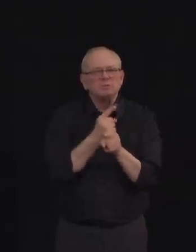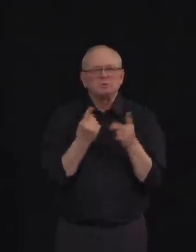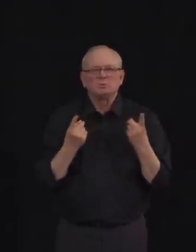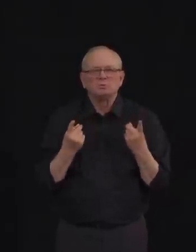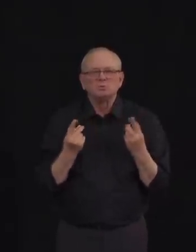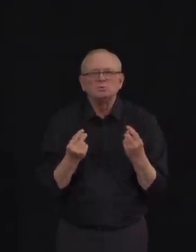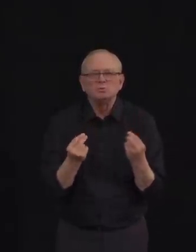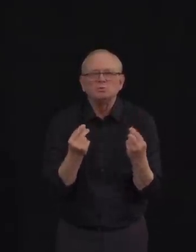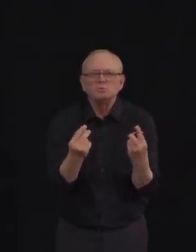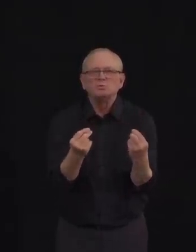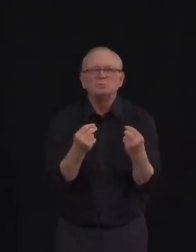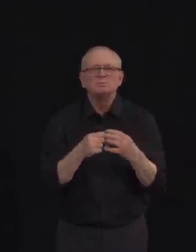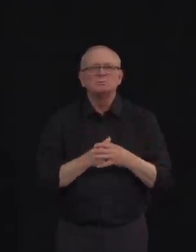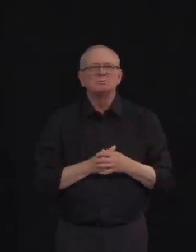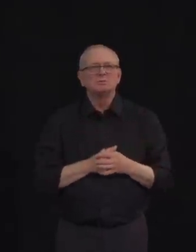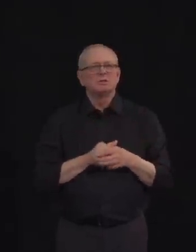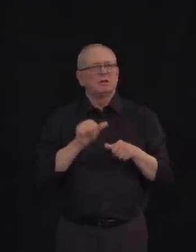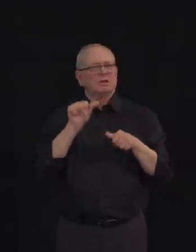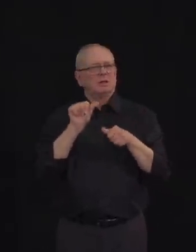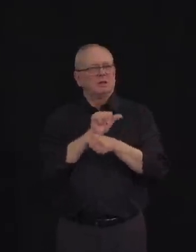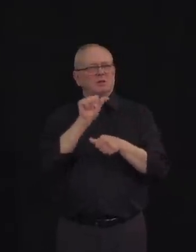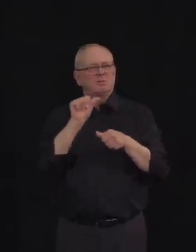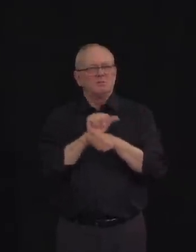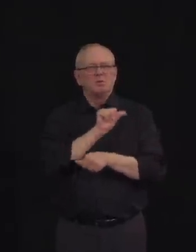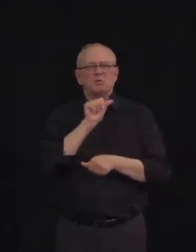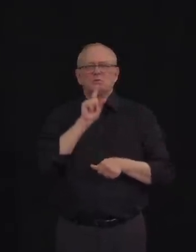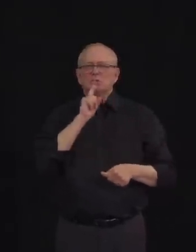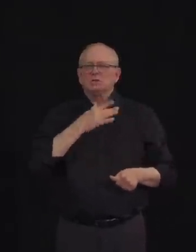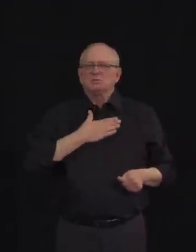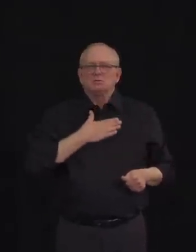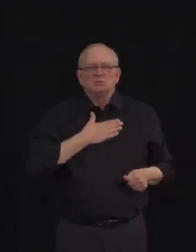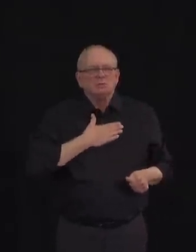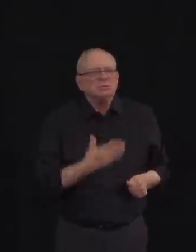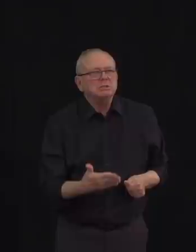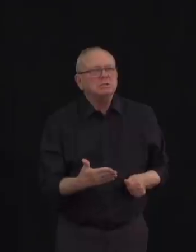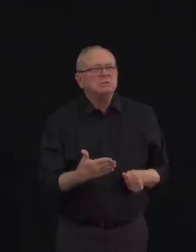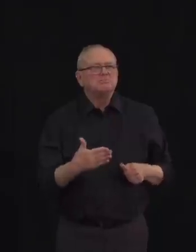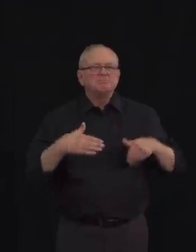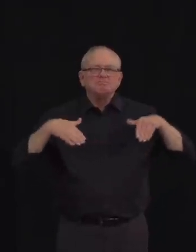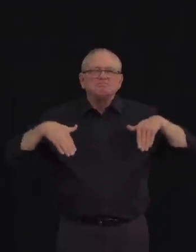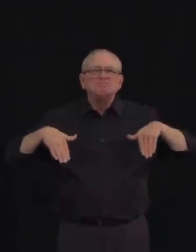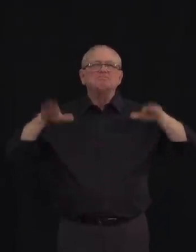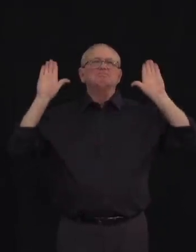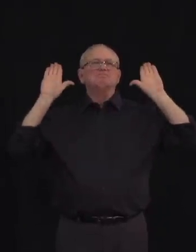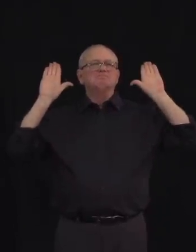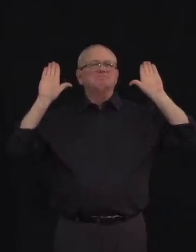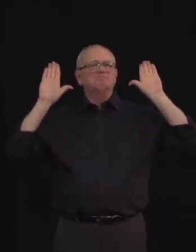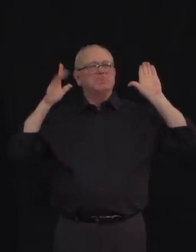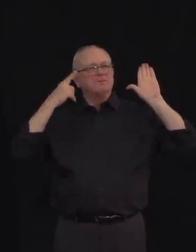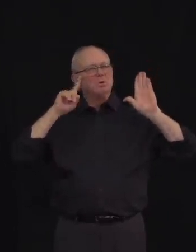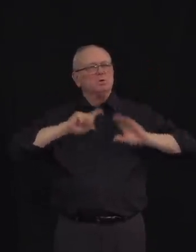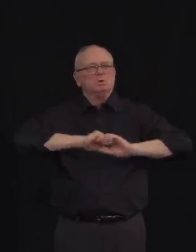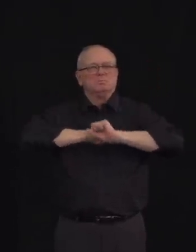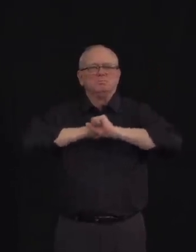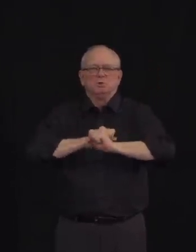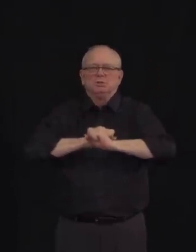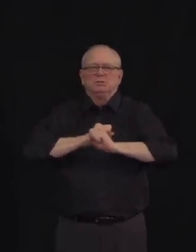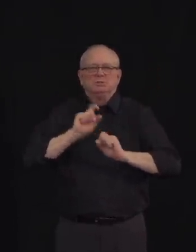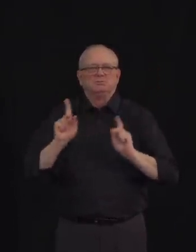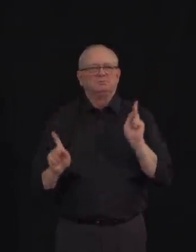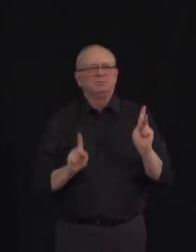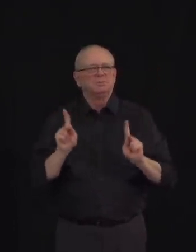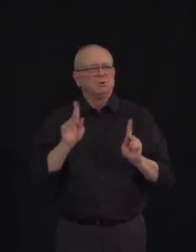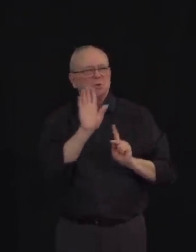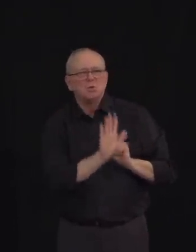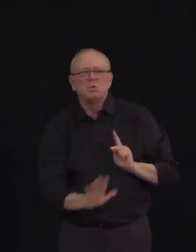jurisdictions is because Albertans have been willing to make sacrifices to protect the greater good, to protect their neighbours and their loved ones.